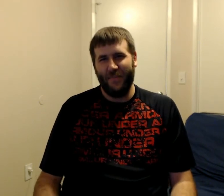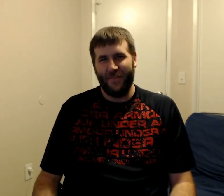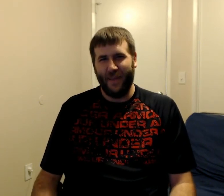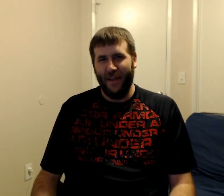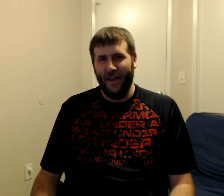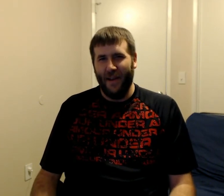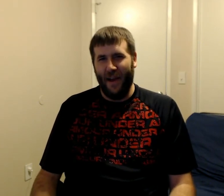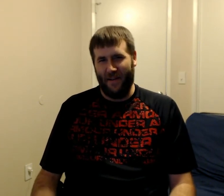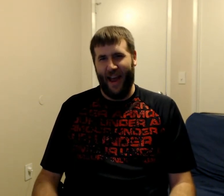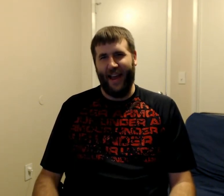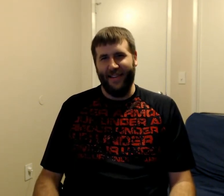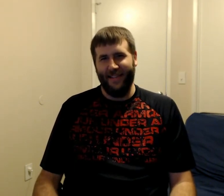Okay.